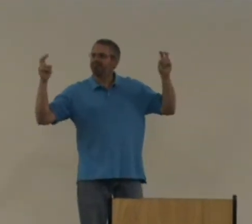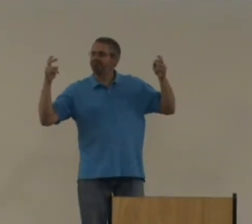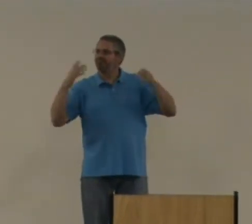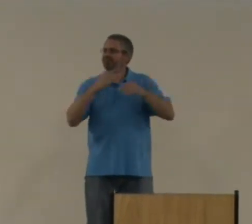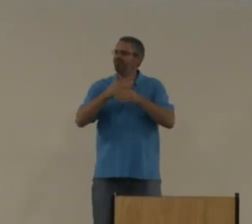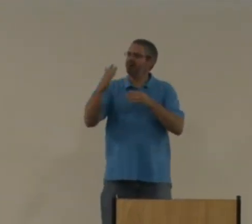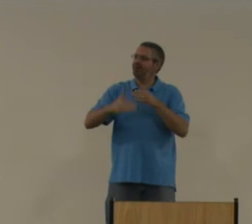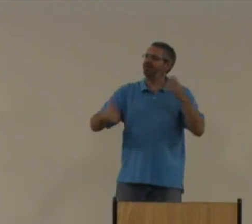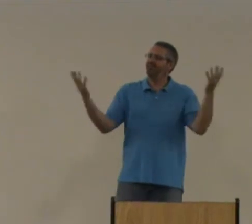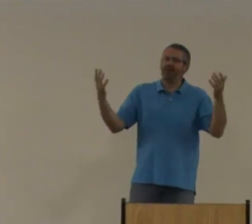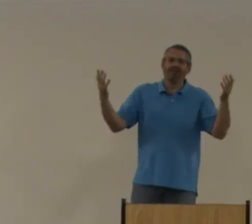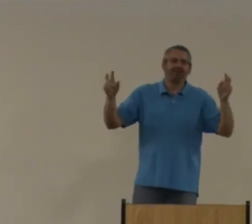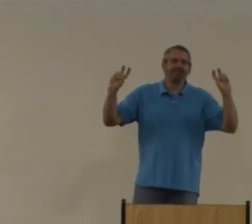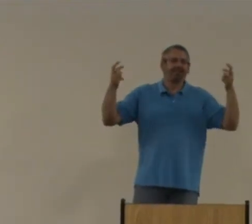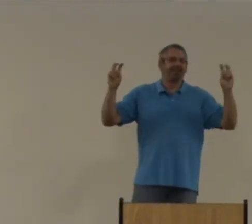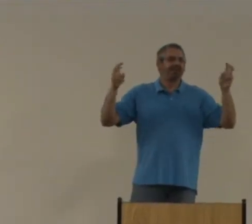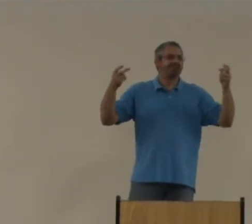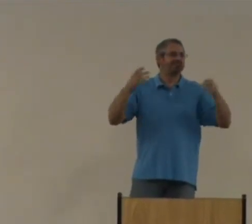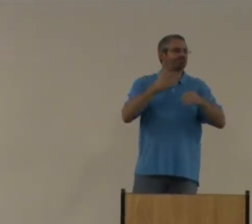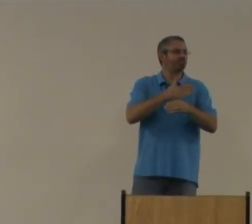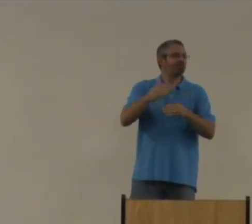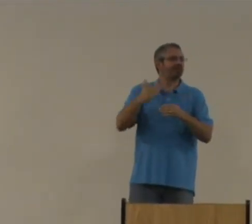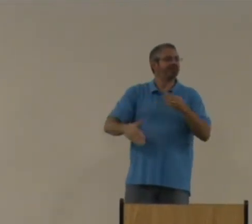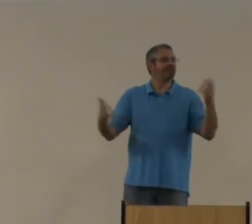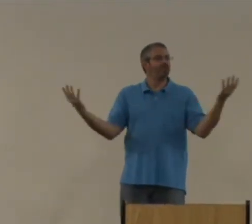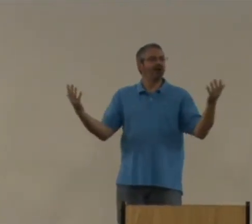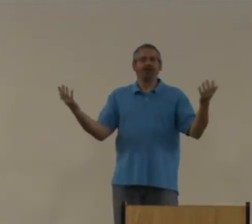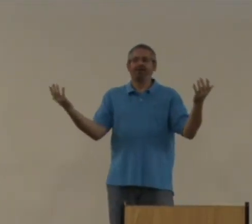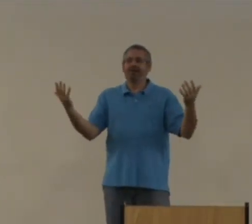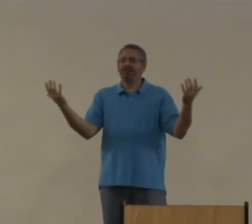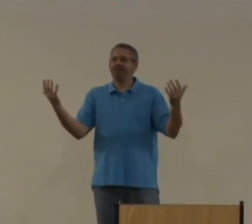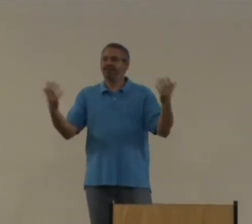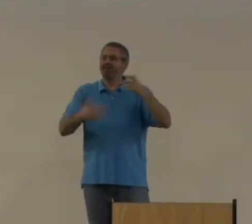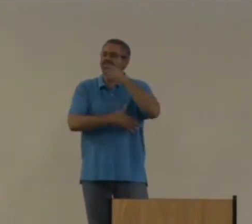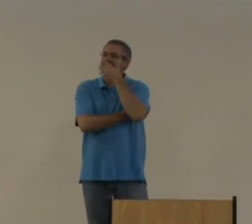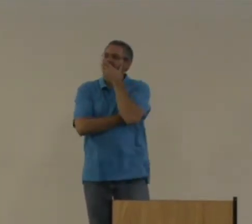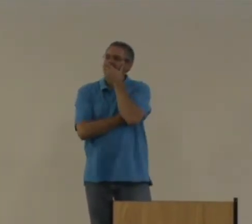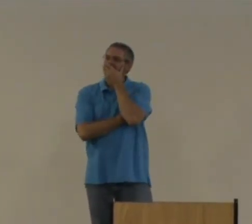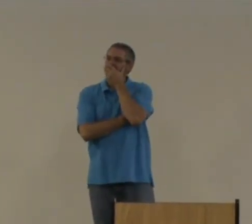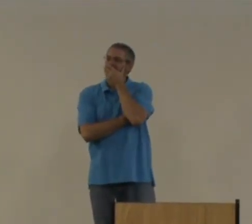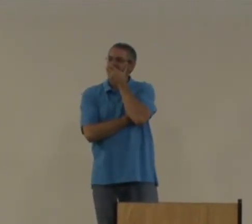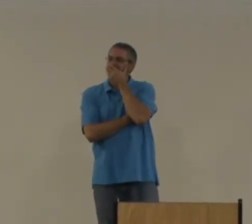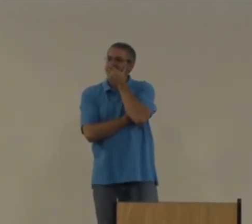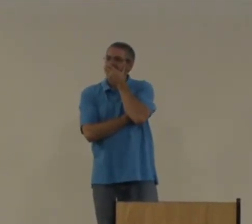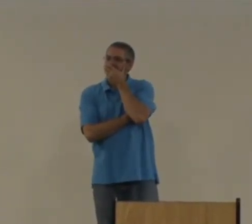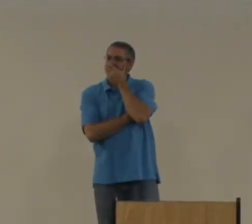Our theme this weekend is what? Our theme this weekend? No?